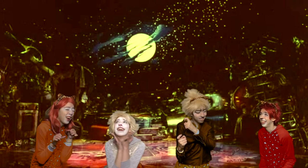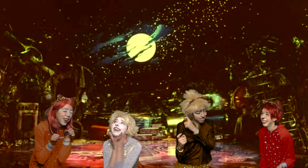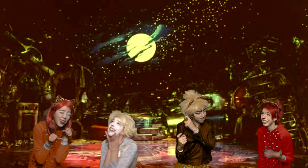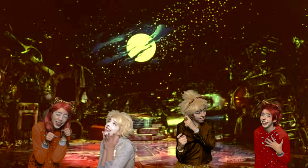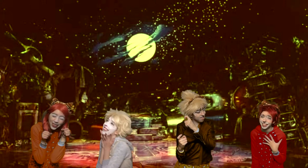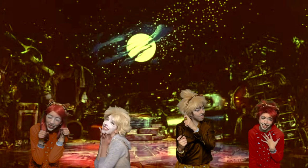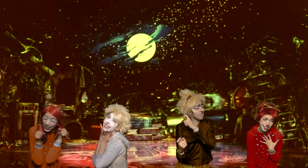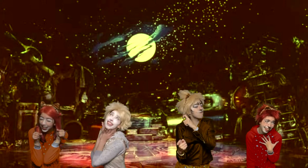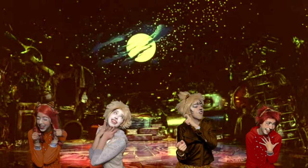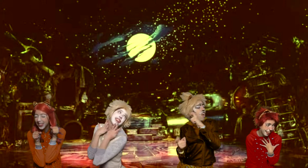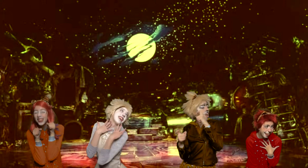About